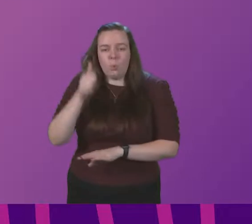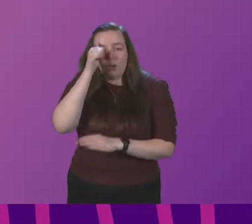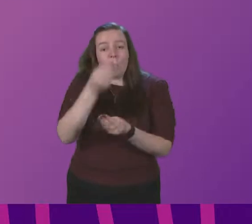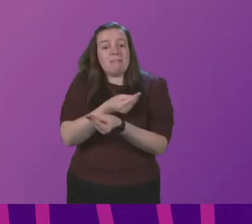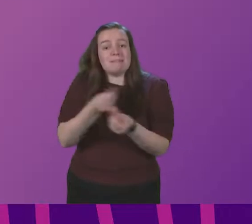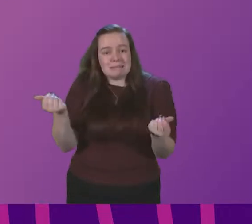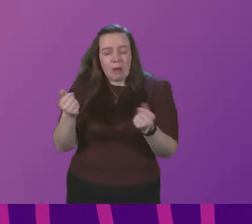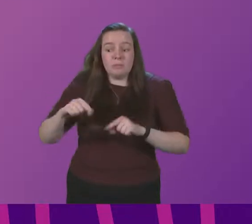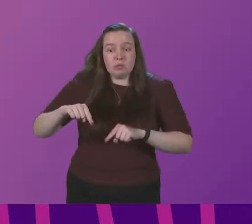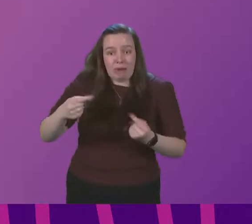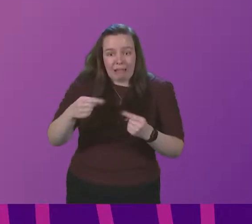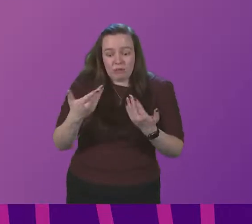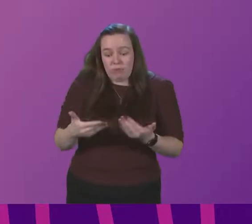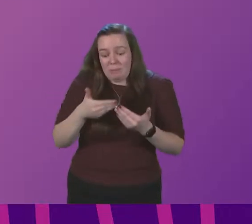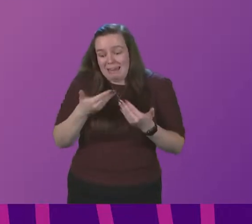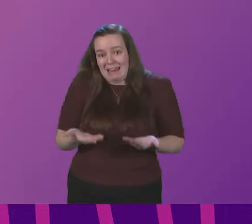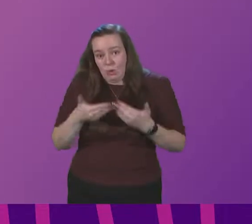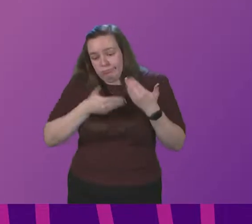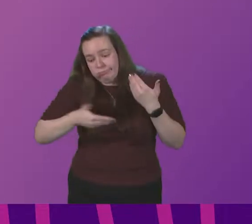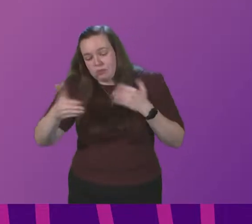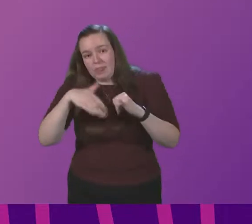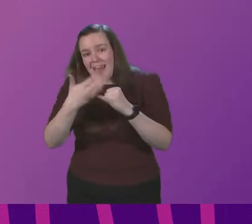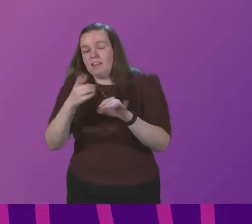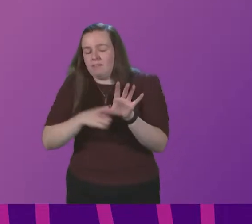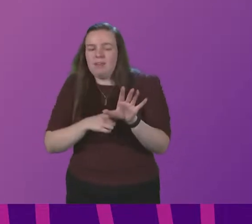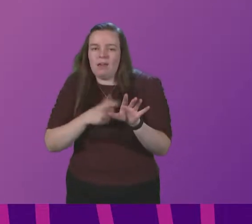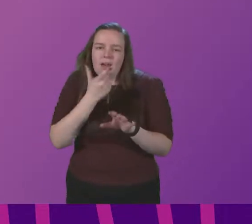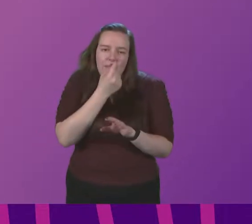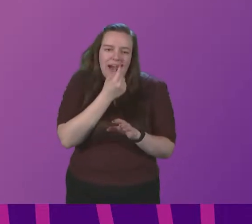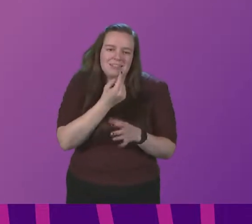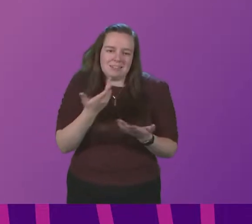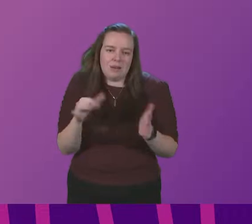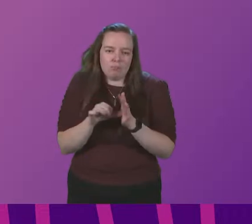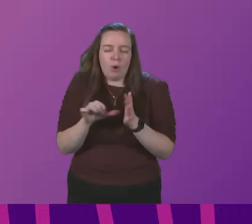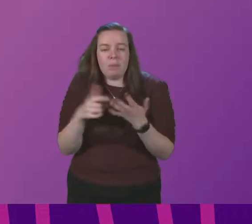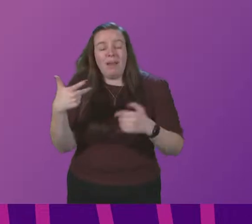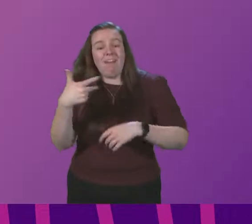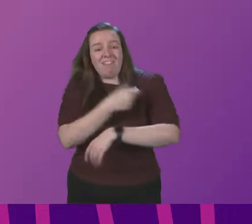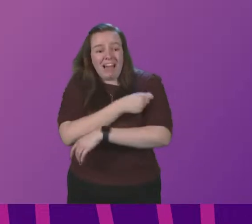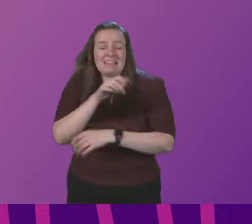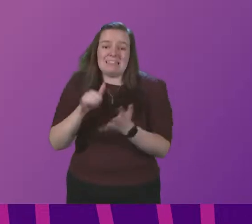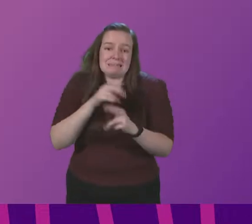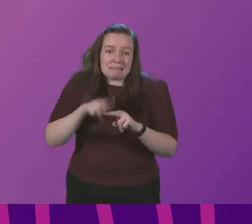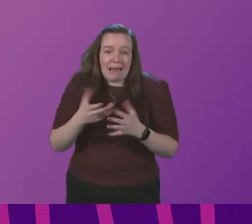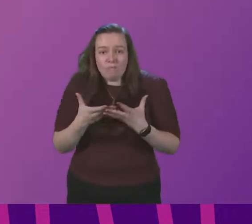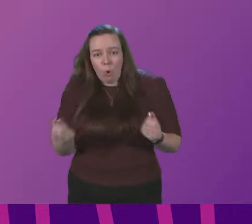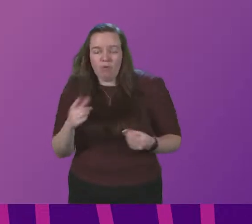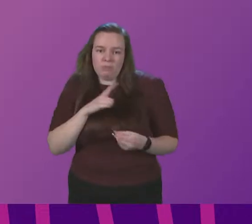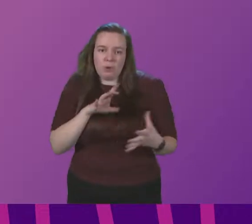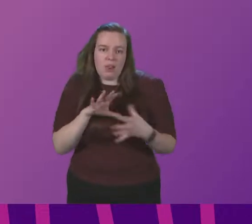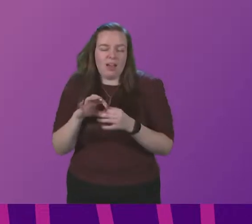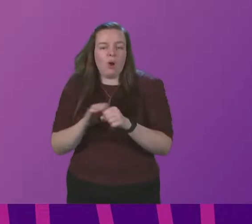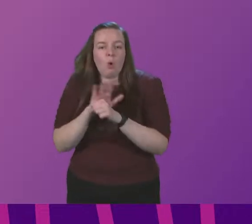capacity challenges between now and the end of the year are inevitable. For example, vaccinators staff absences due to COVID.